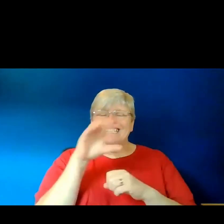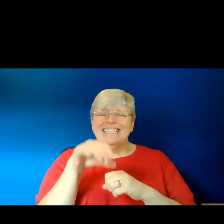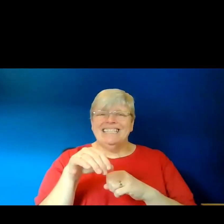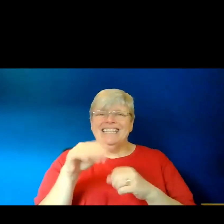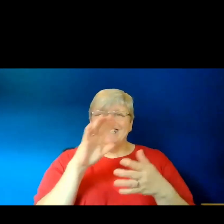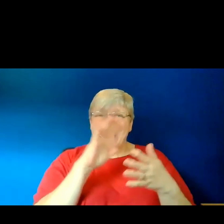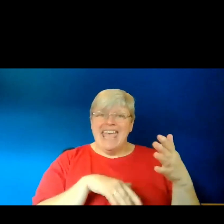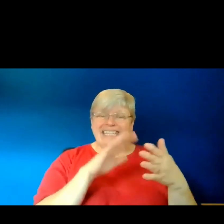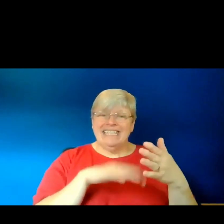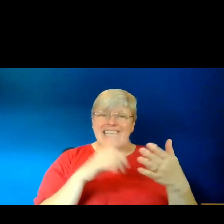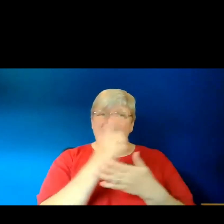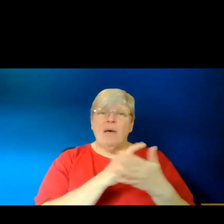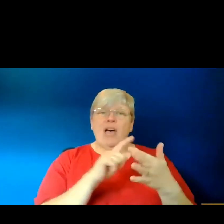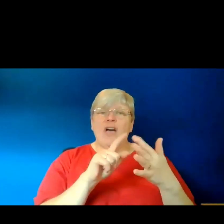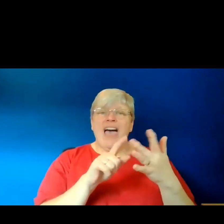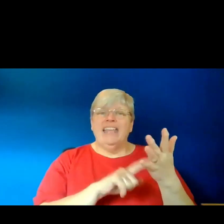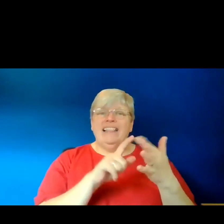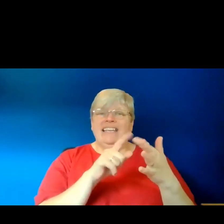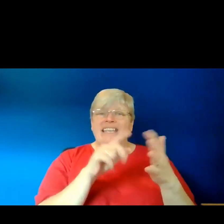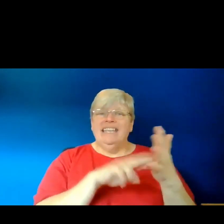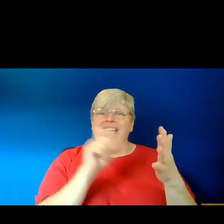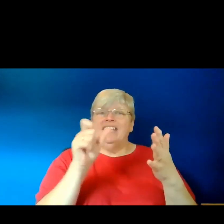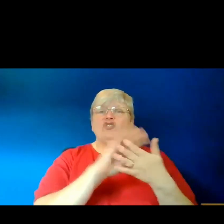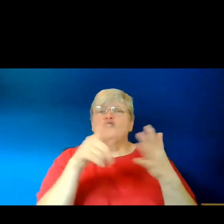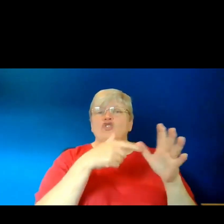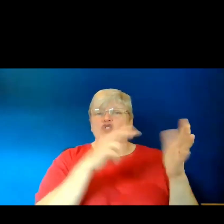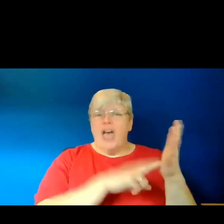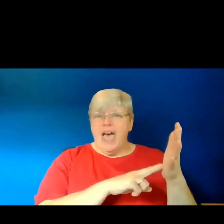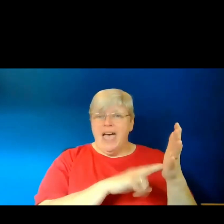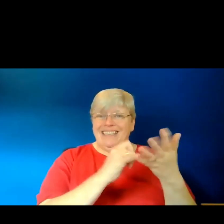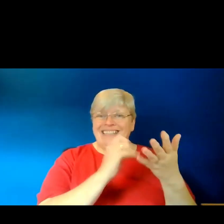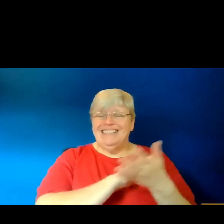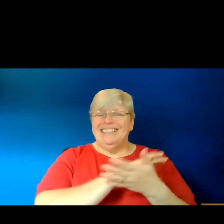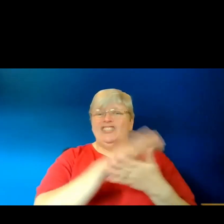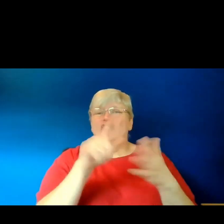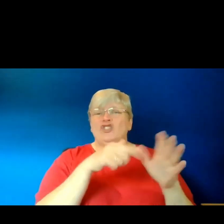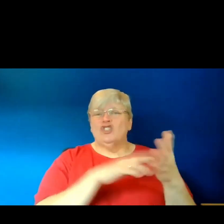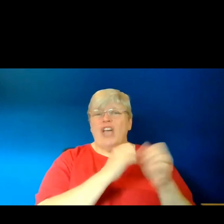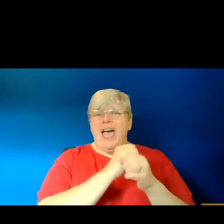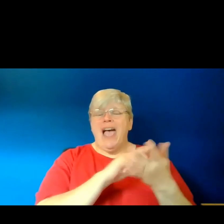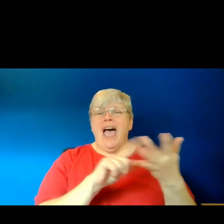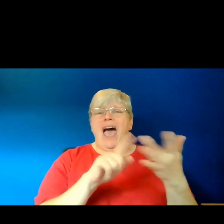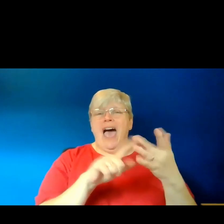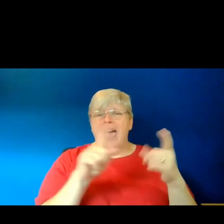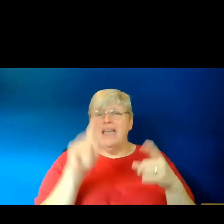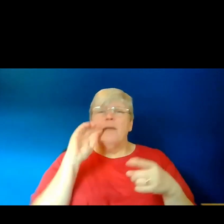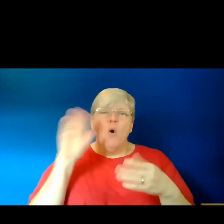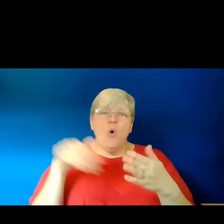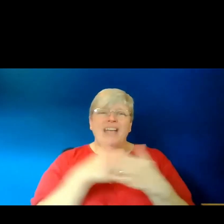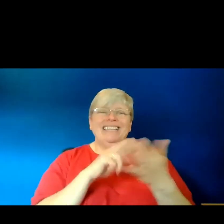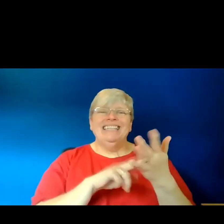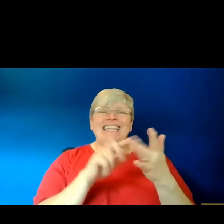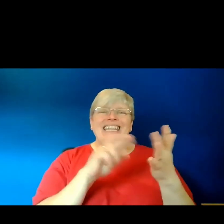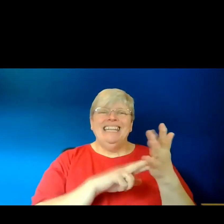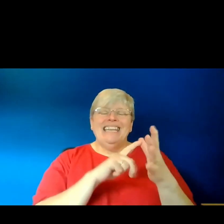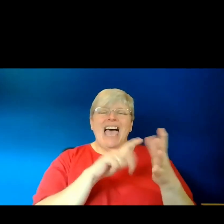about Eileen Chang and Shanghai by the poet Nina Mingya-Powles. And